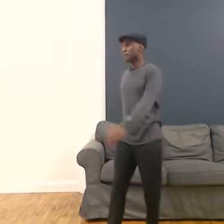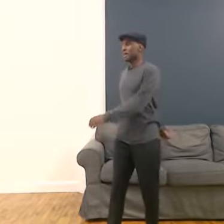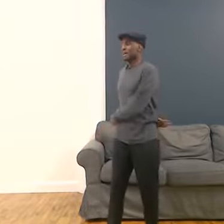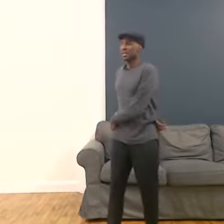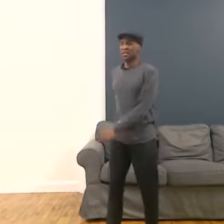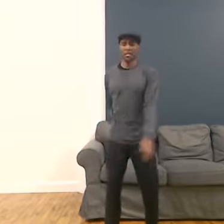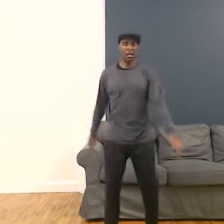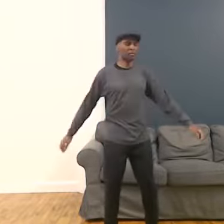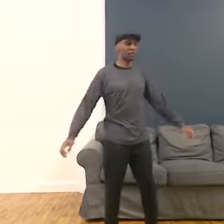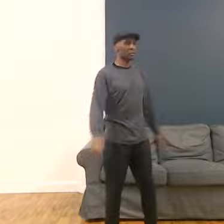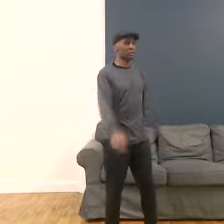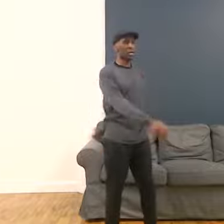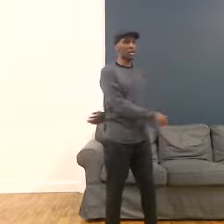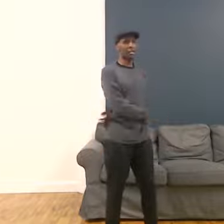Backhand taps lower back.